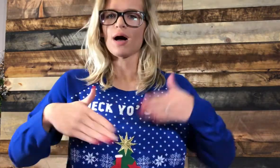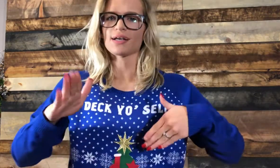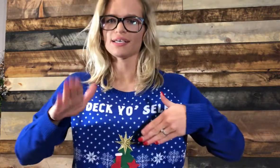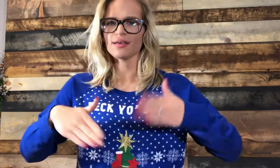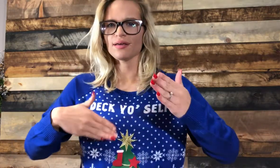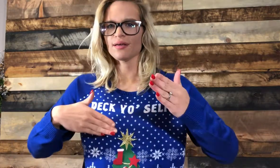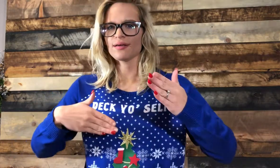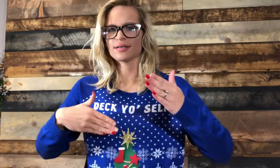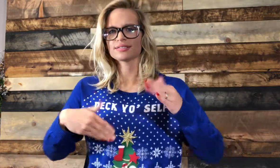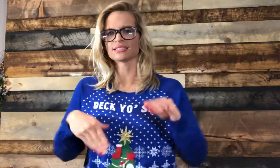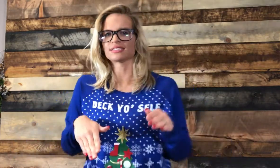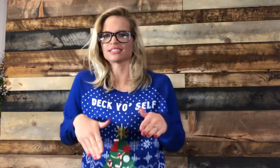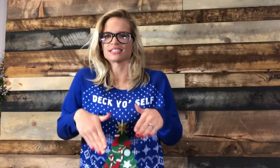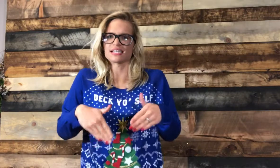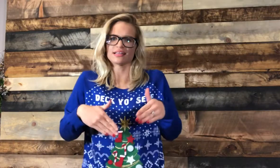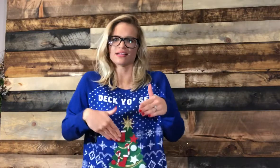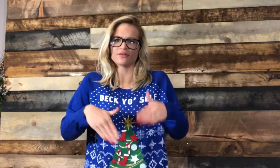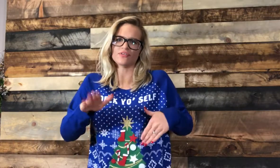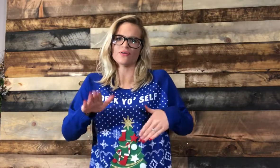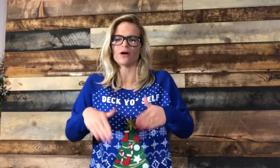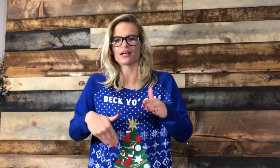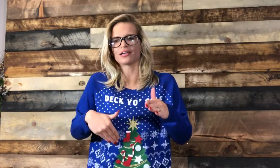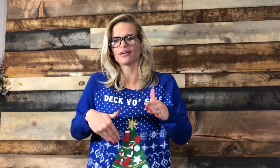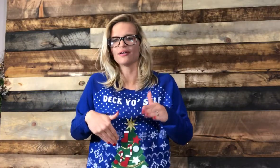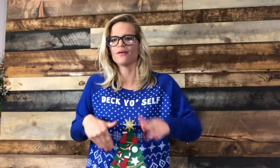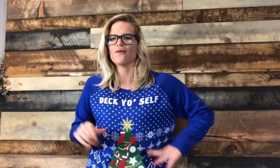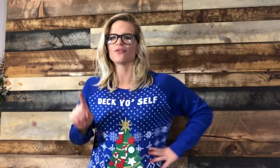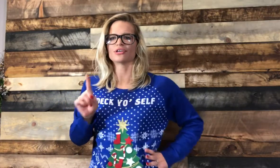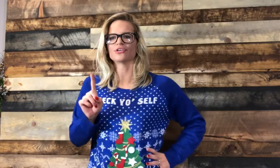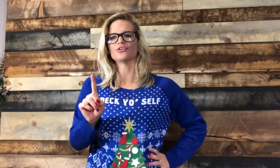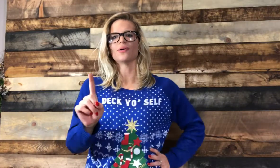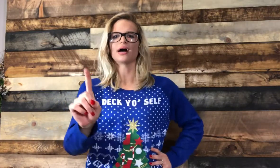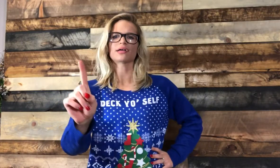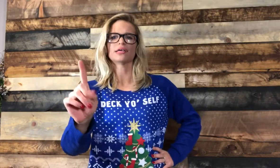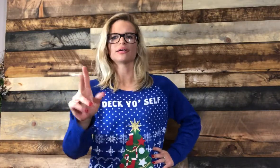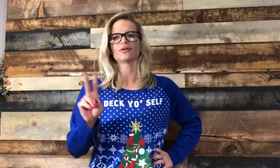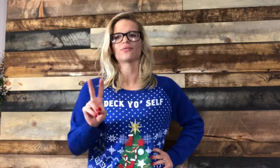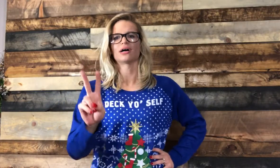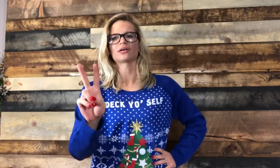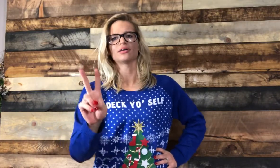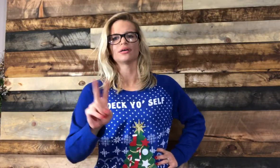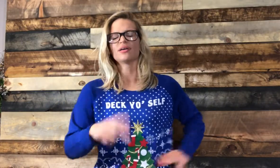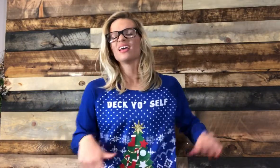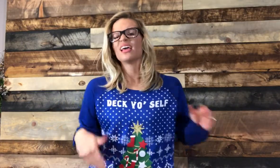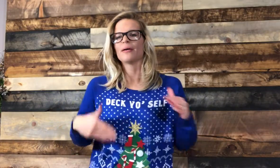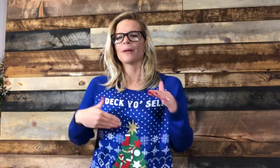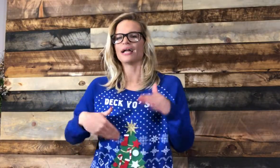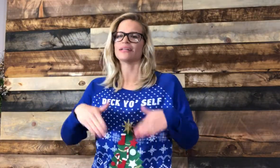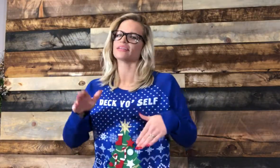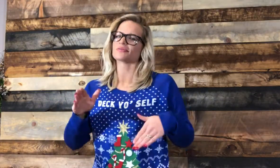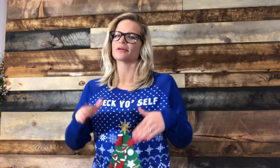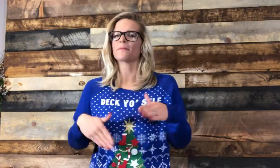Walking. So this is just like the little feet walking, or we could do walking or walking. I did this one.